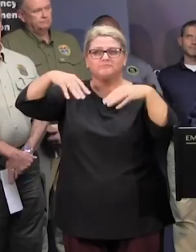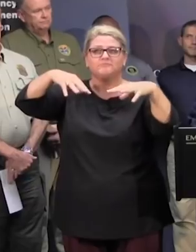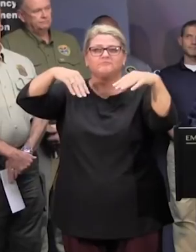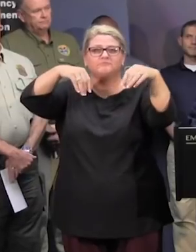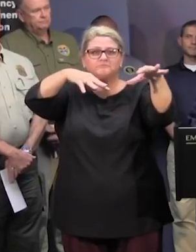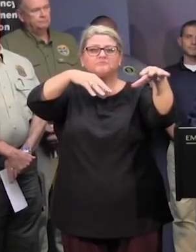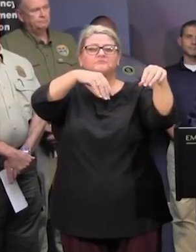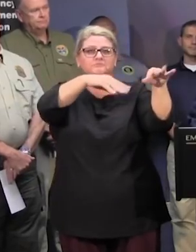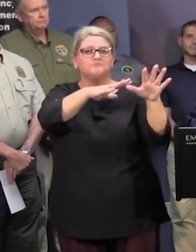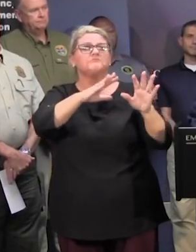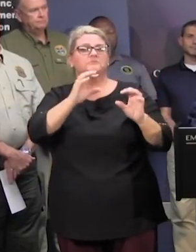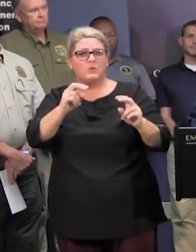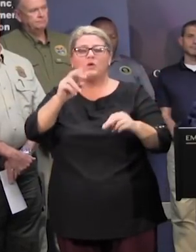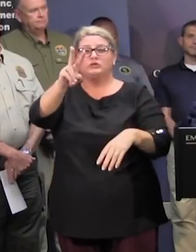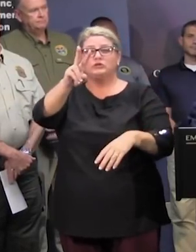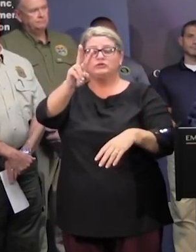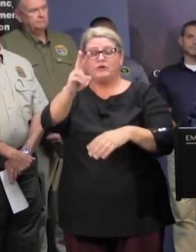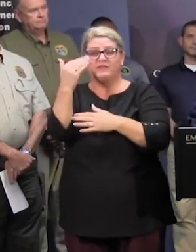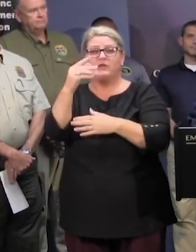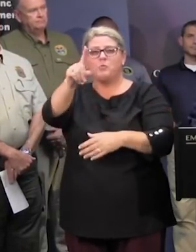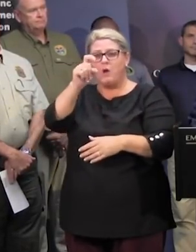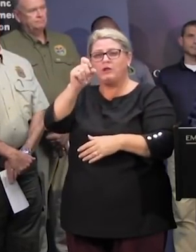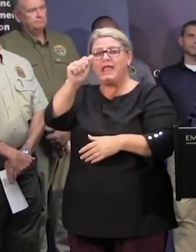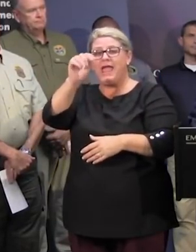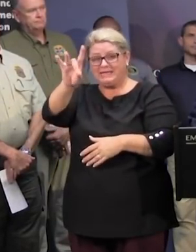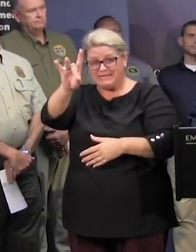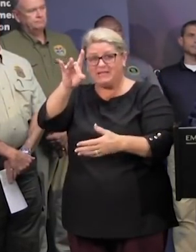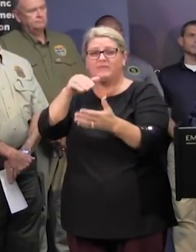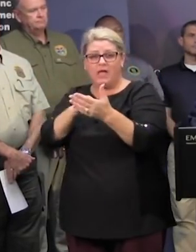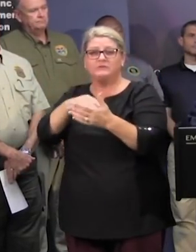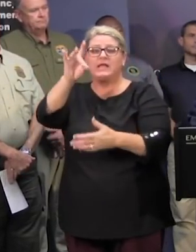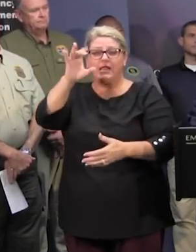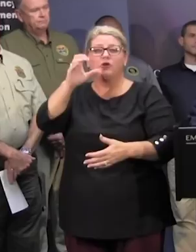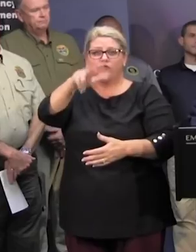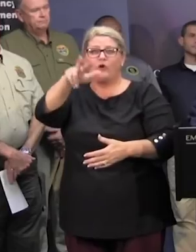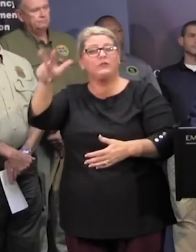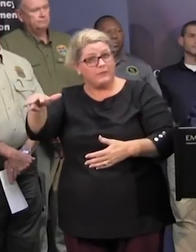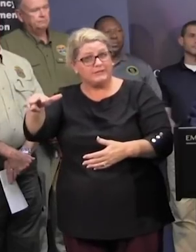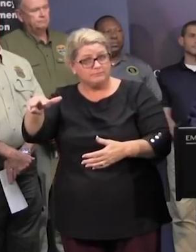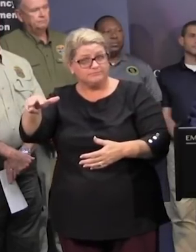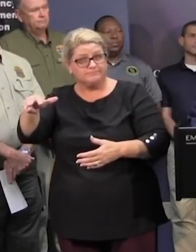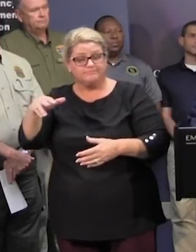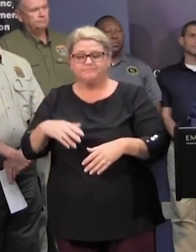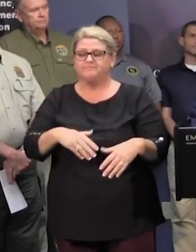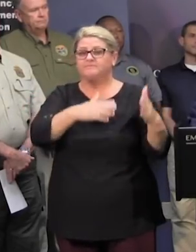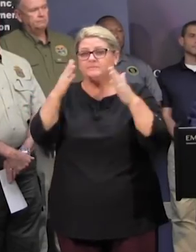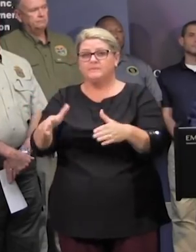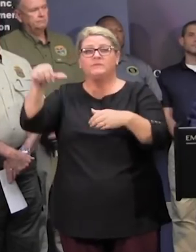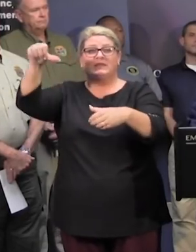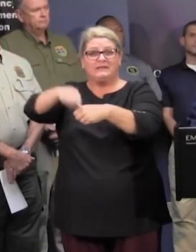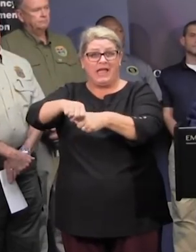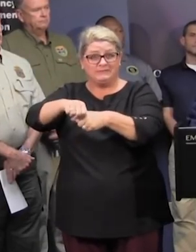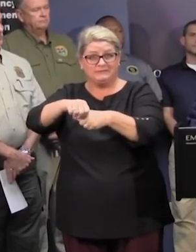of 215 it was 118 833 with regard to fuel we have been